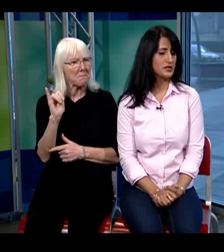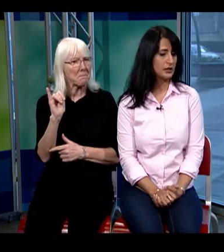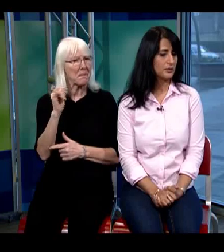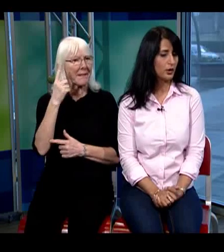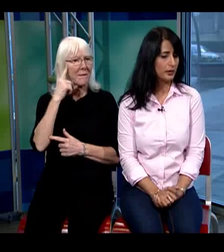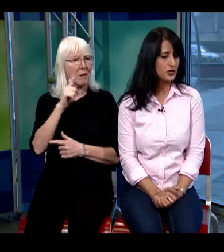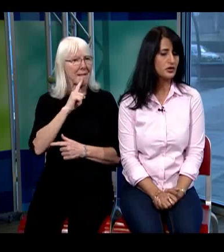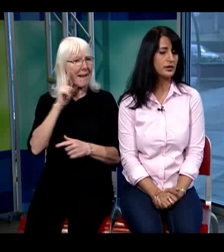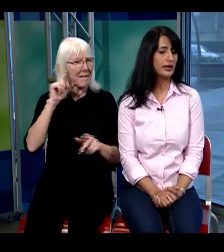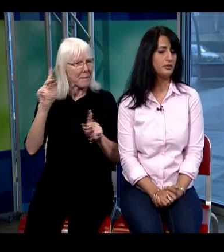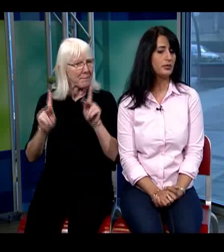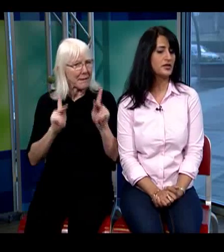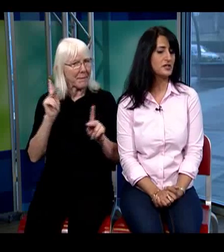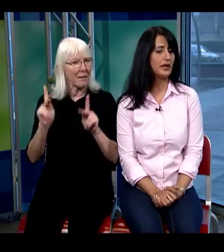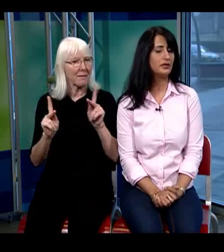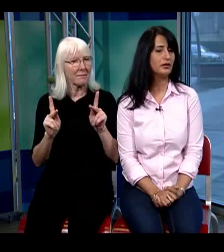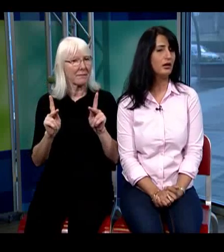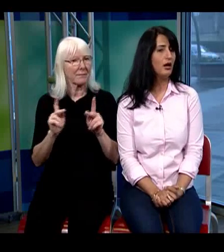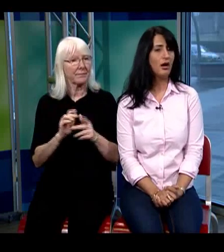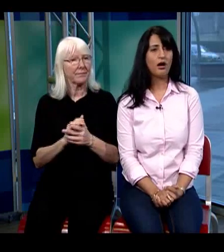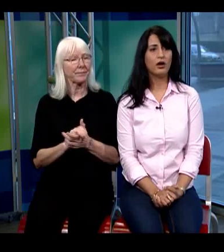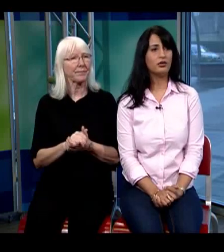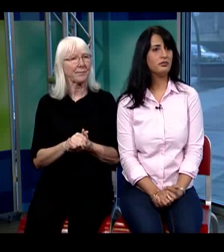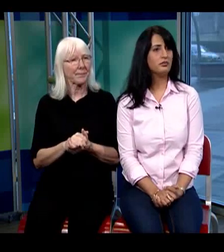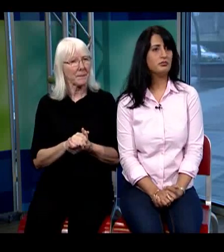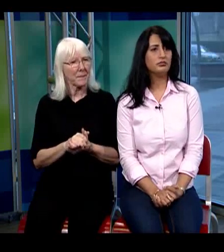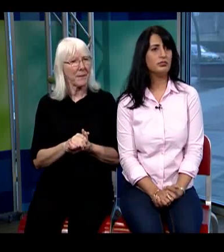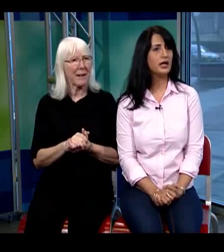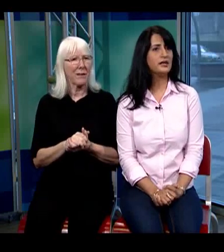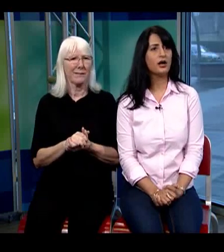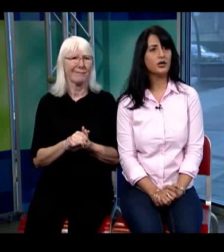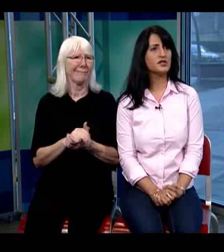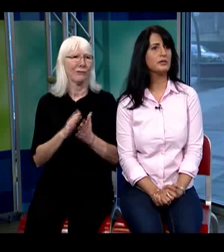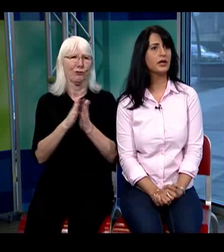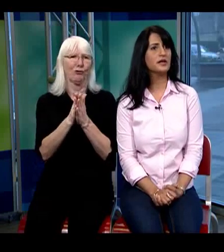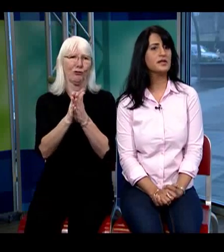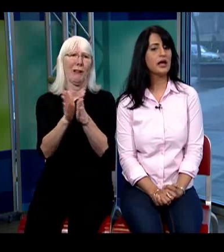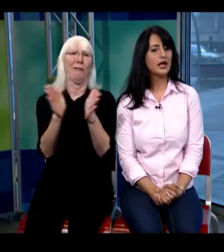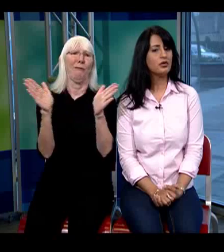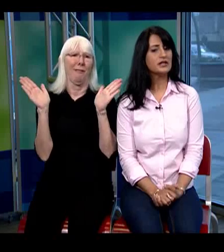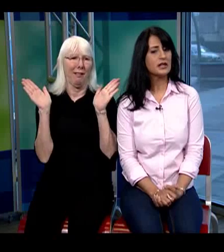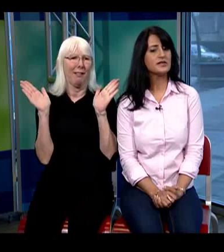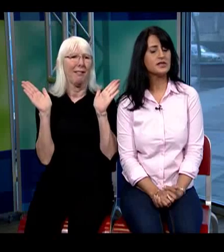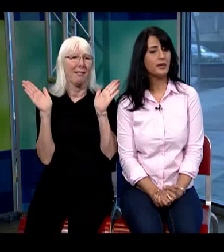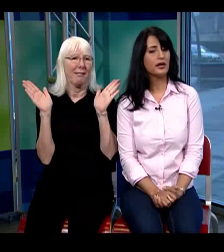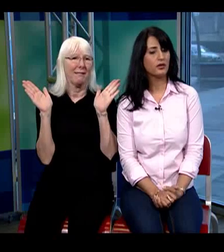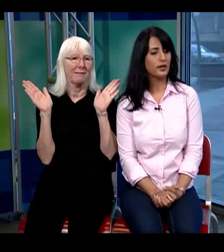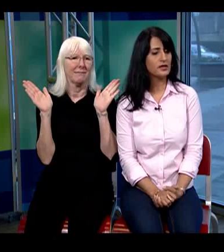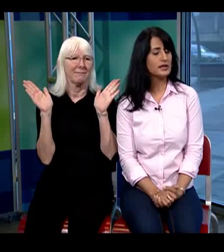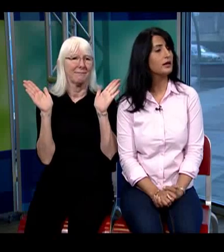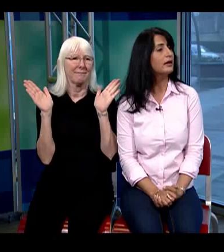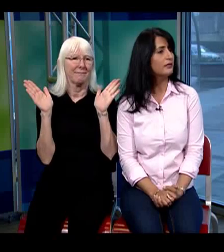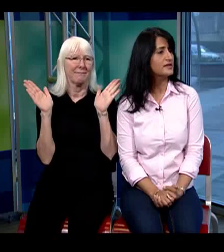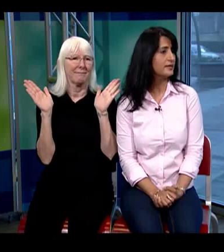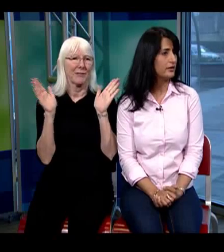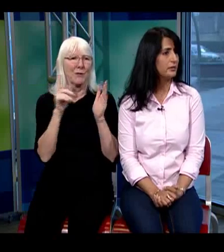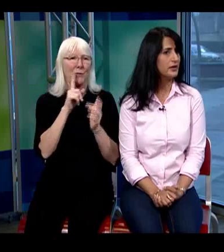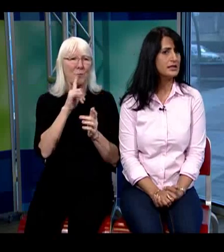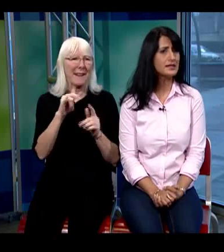particular population can participate in are it's hard to say because it really does depend on their skill levels and their abilities